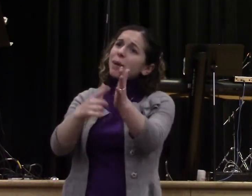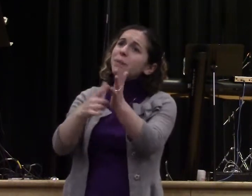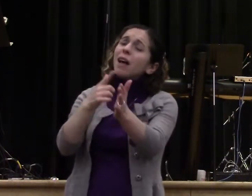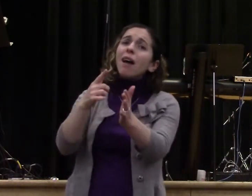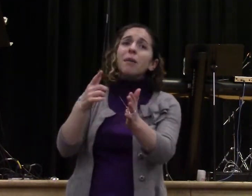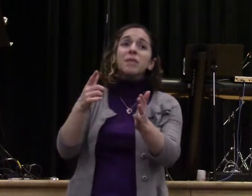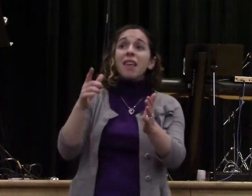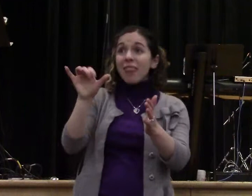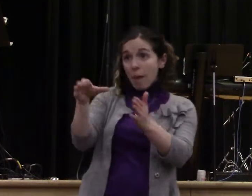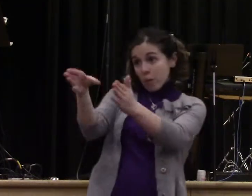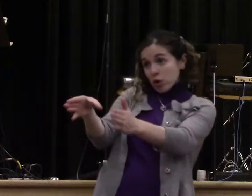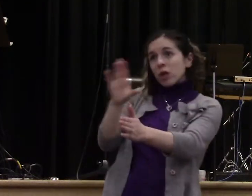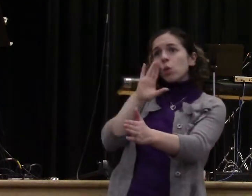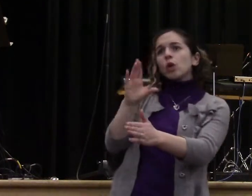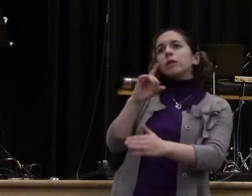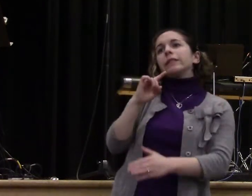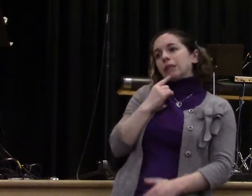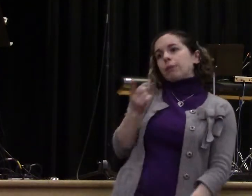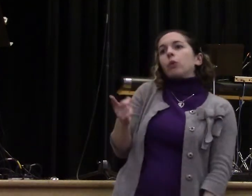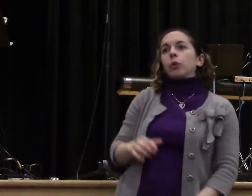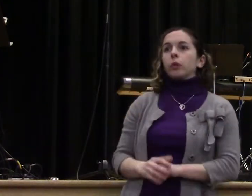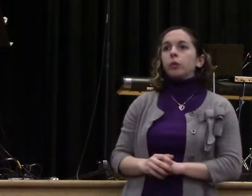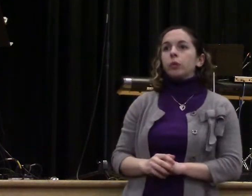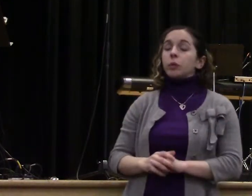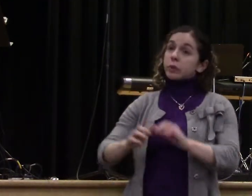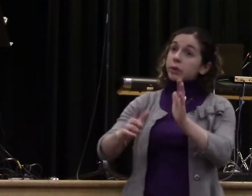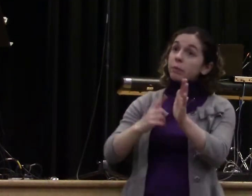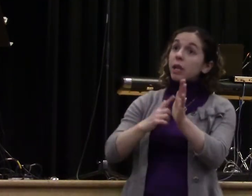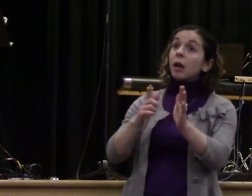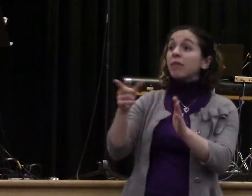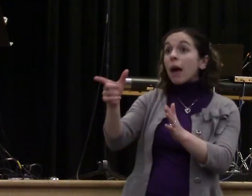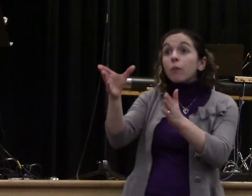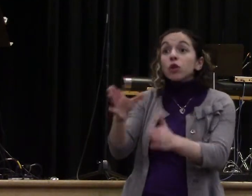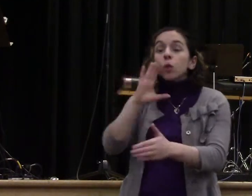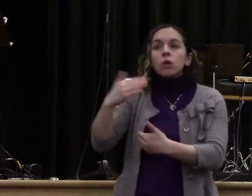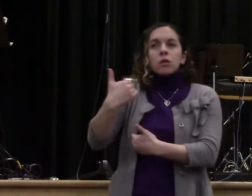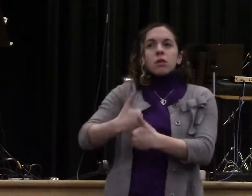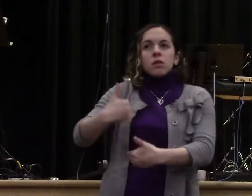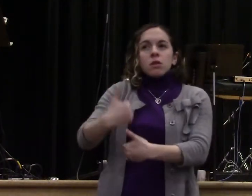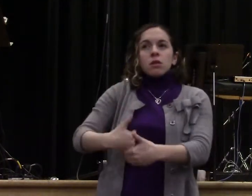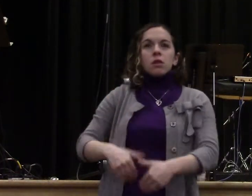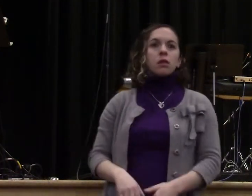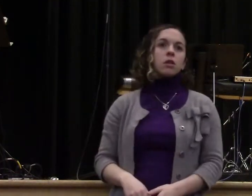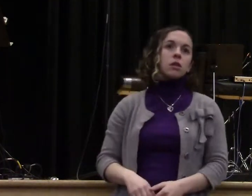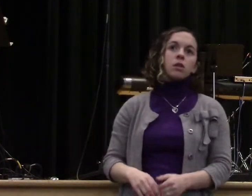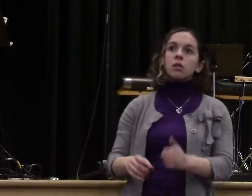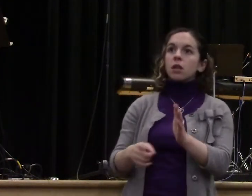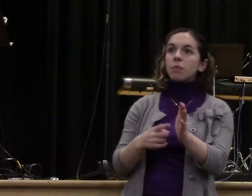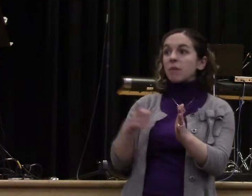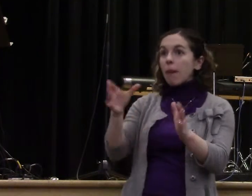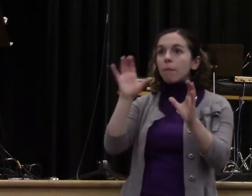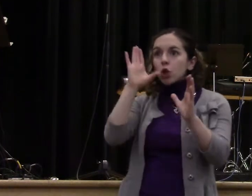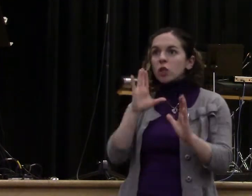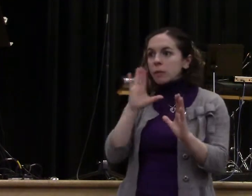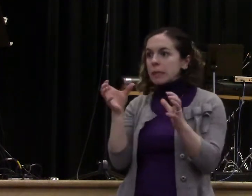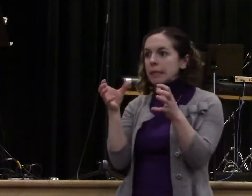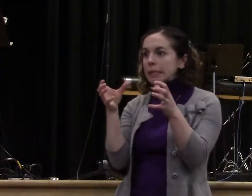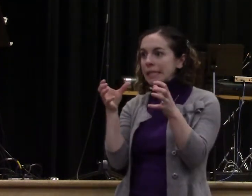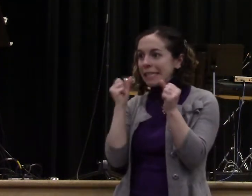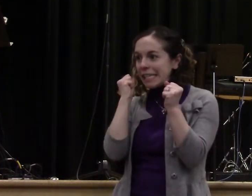and you're actually getting to see their humanity and not liking it because they